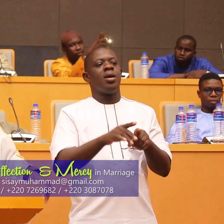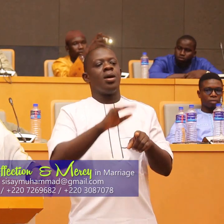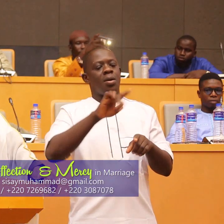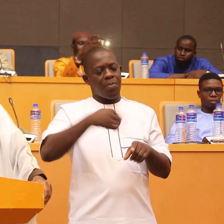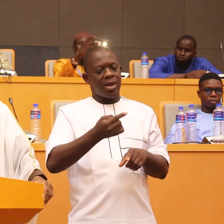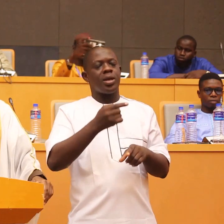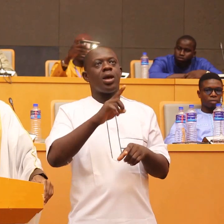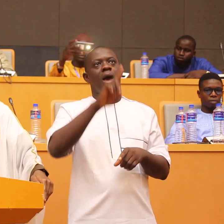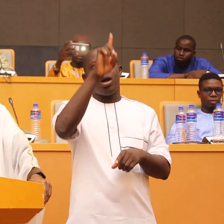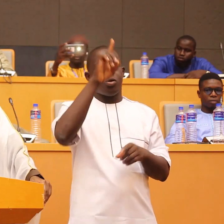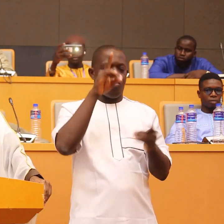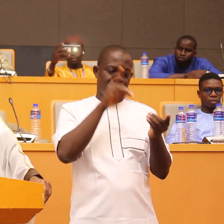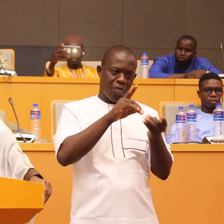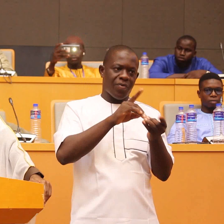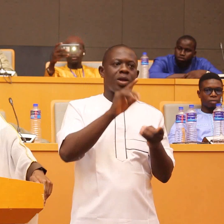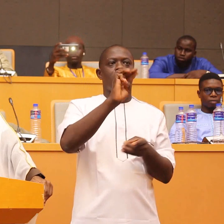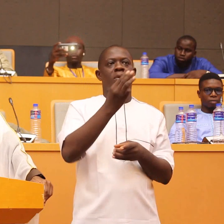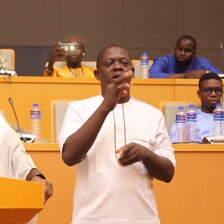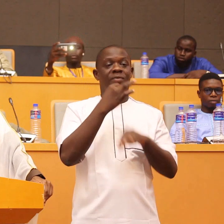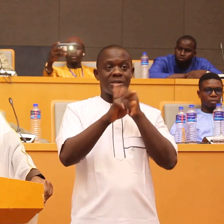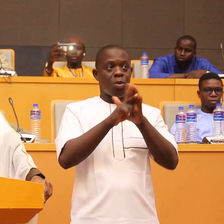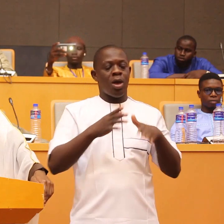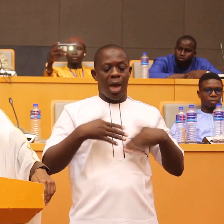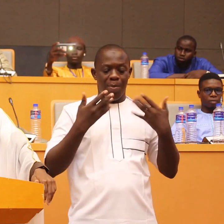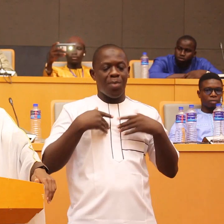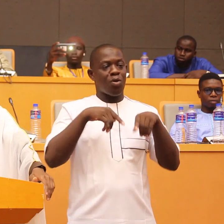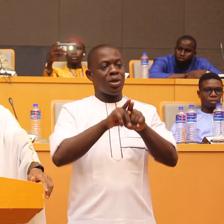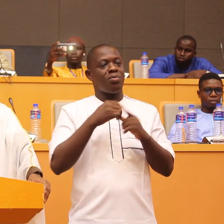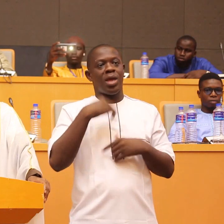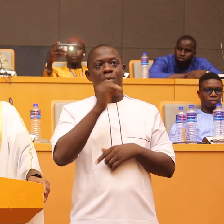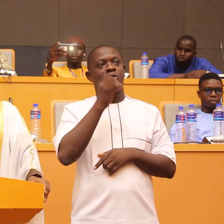lord of muhammad but if you are displeased with me you will say for the lord